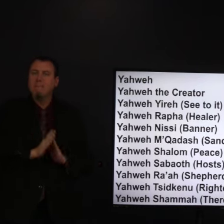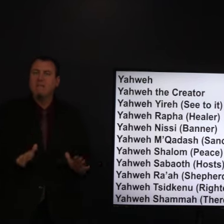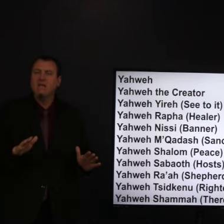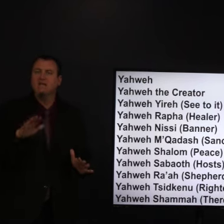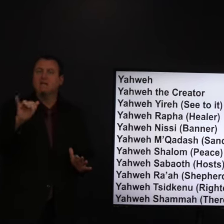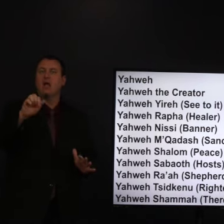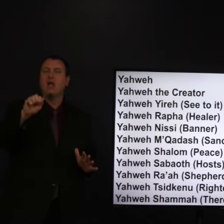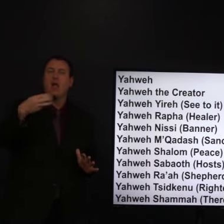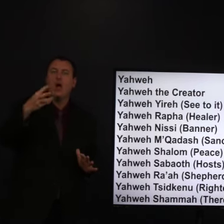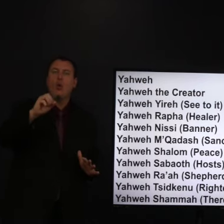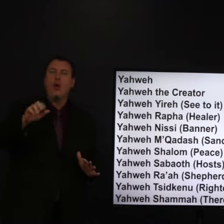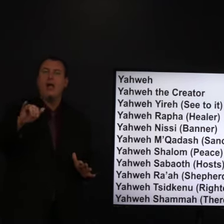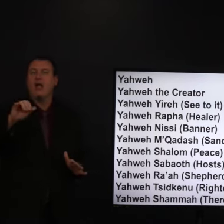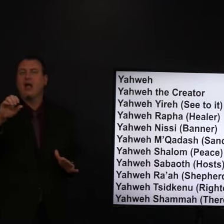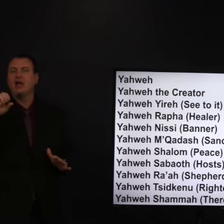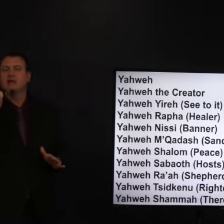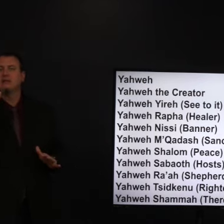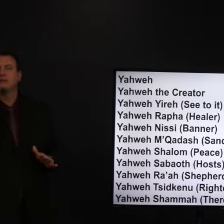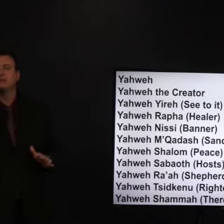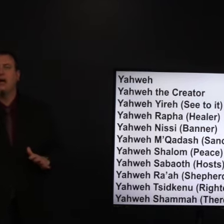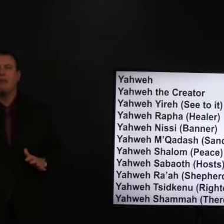Yahweh, Shalom, God of peace,